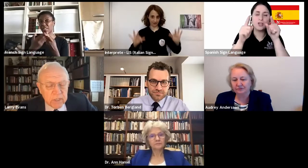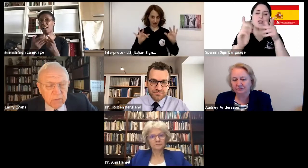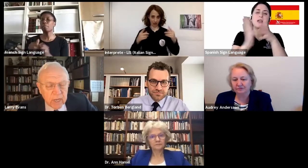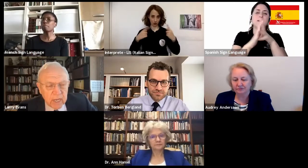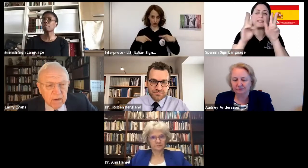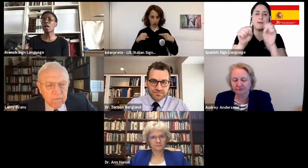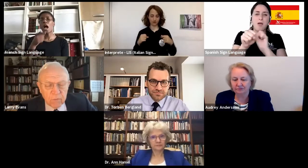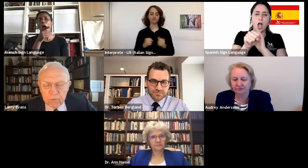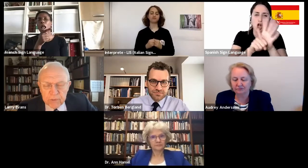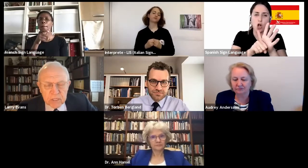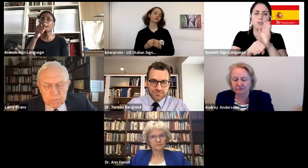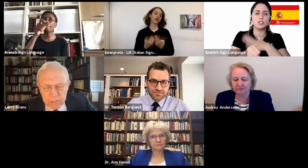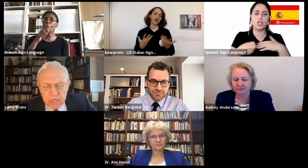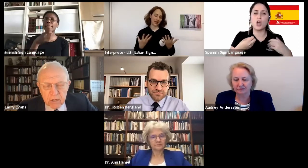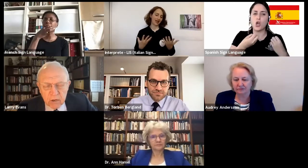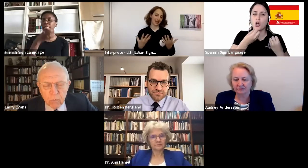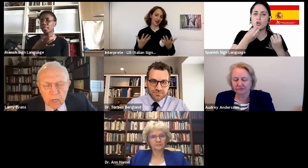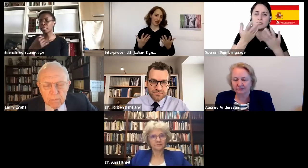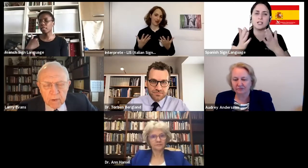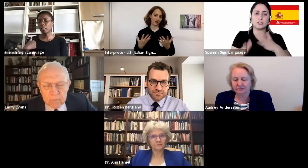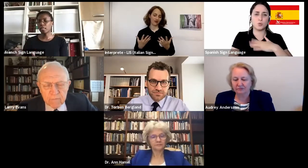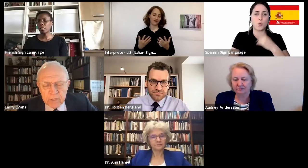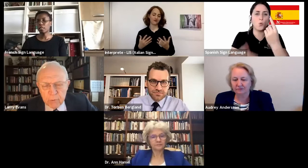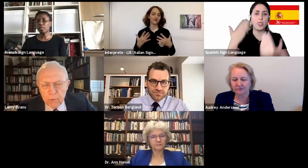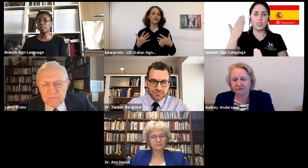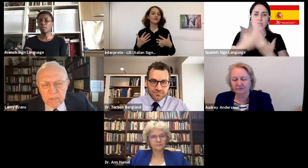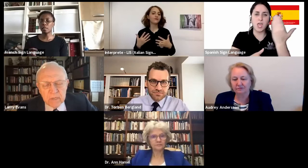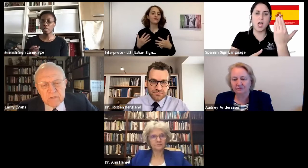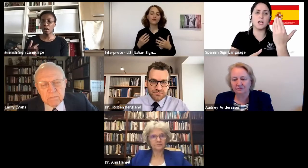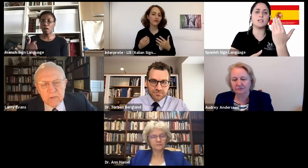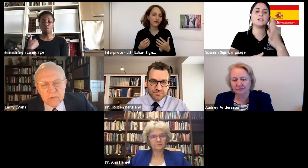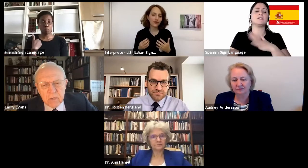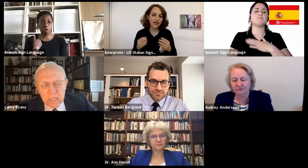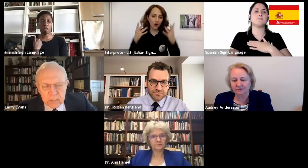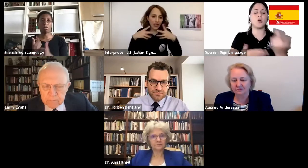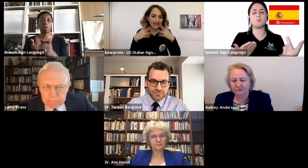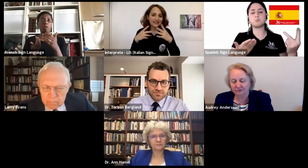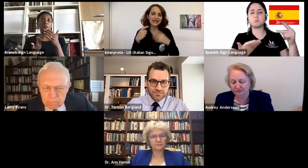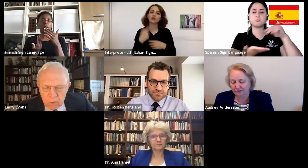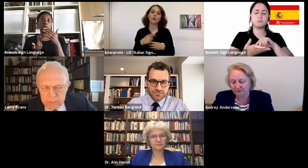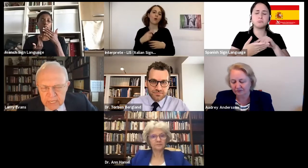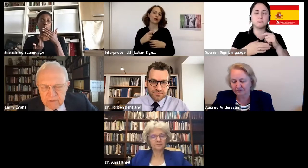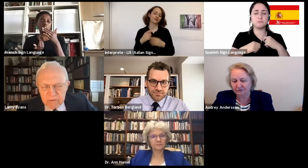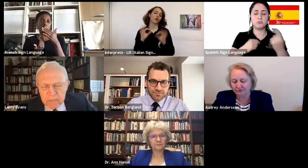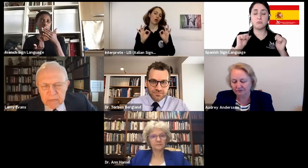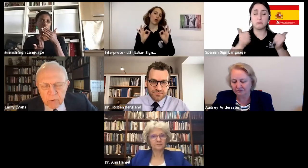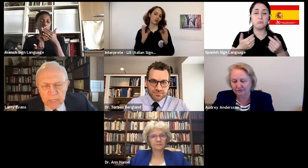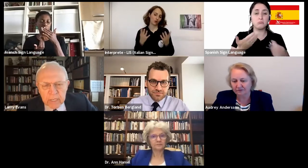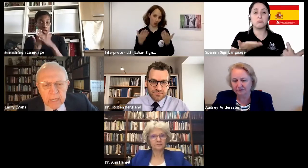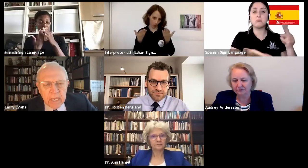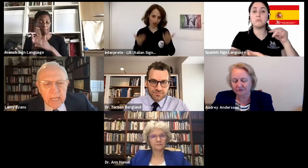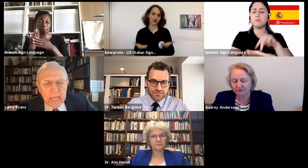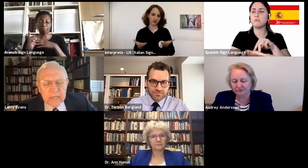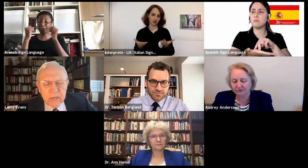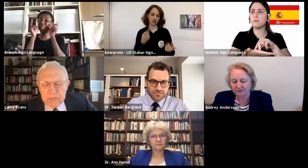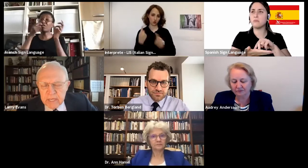ministries that we have, this particular one for the bereavement of spousal loss was heavy on me that morning.